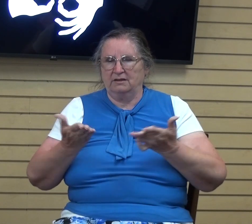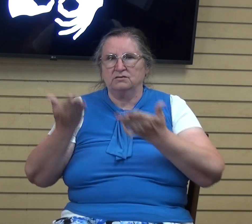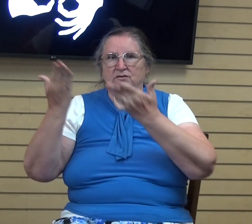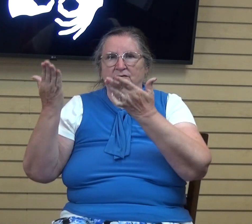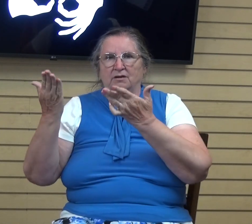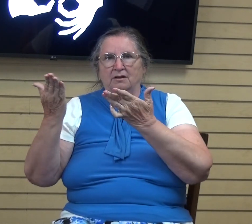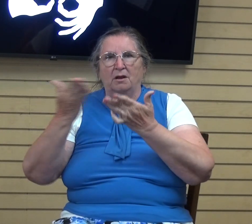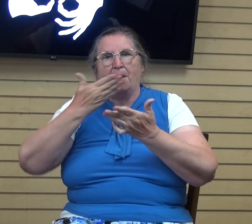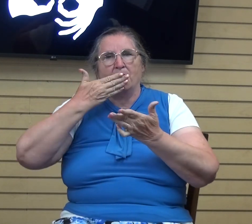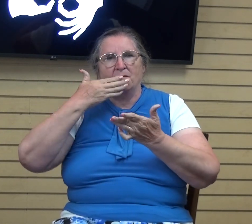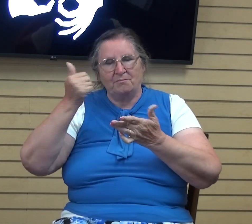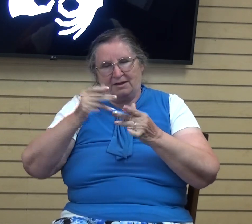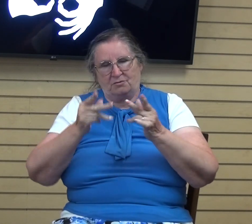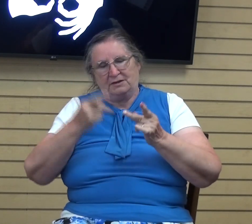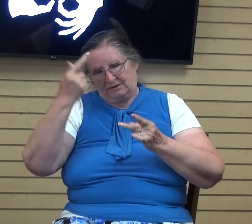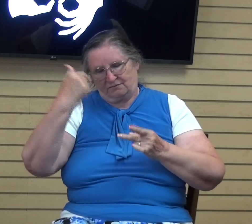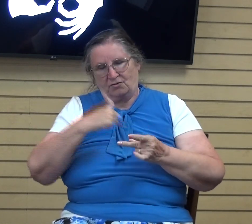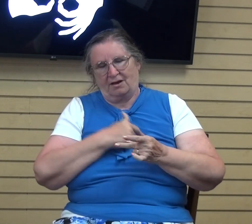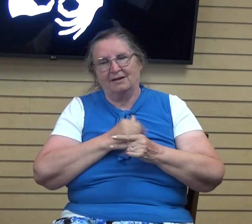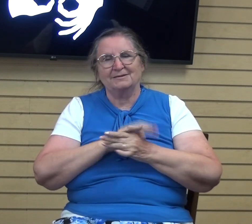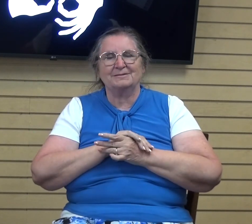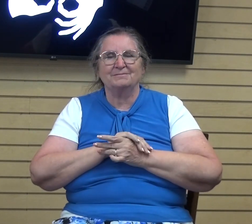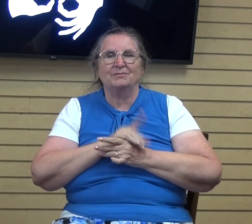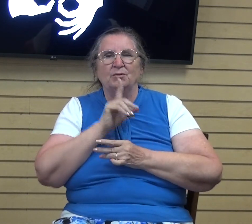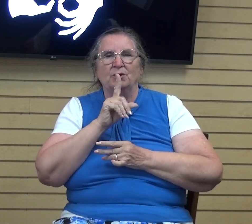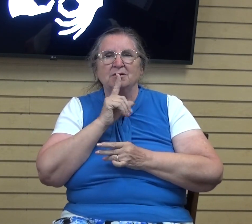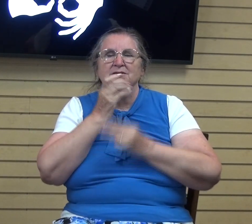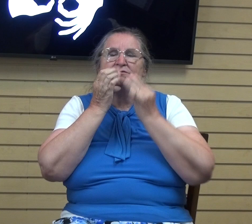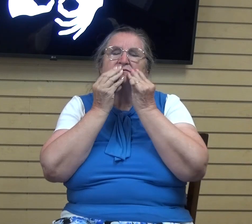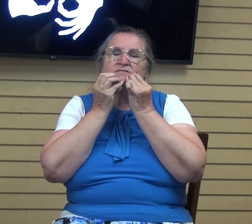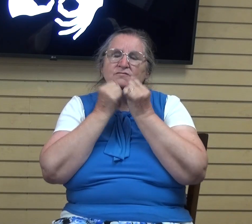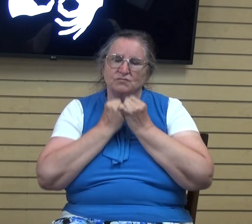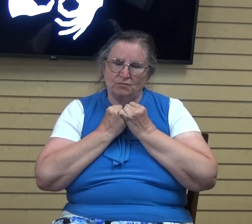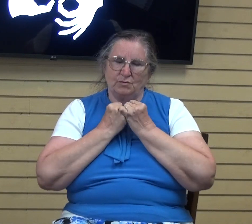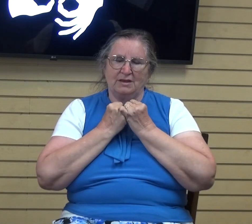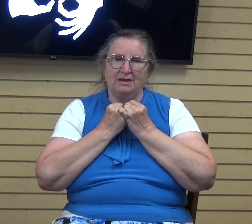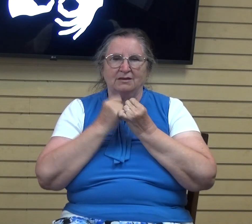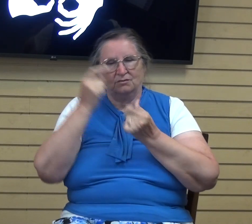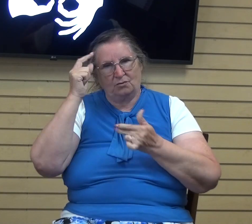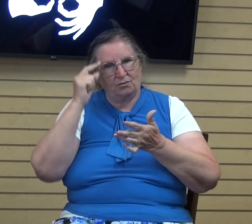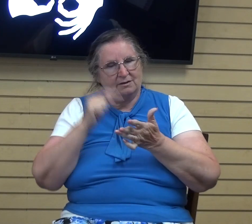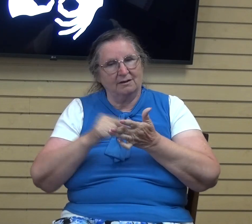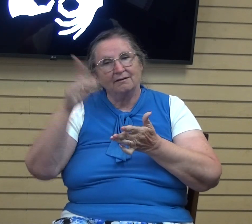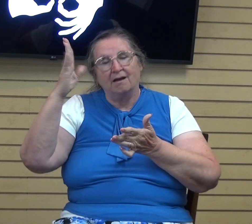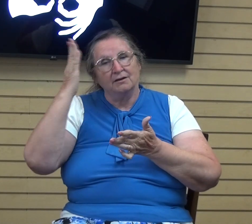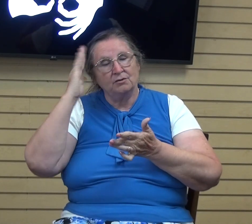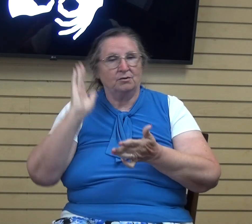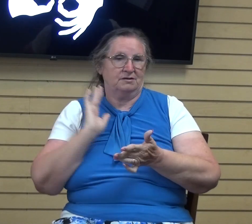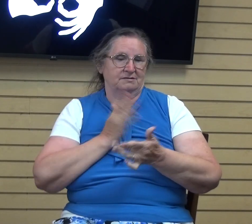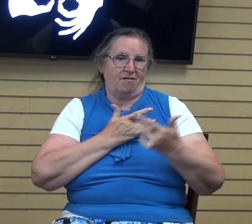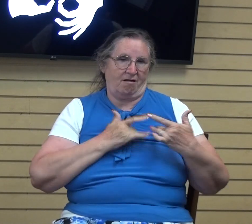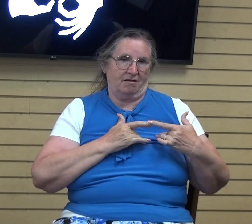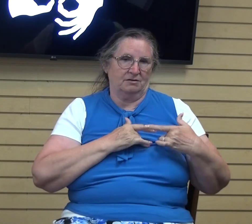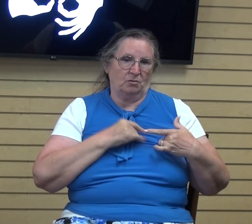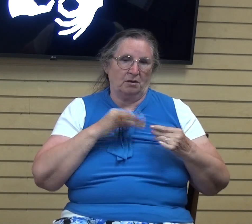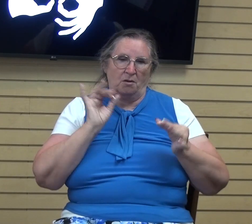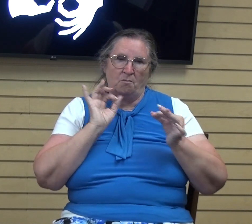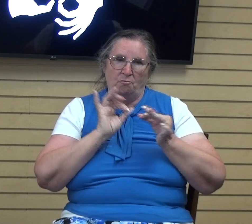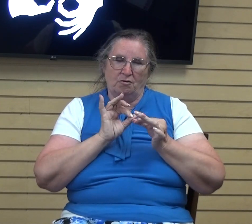place it is, you know? So, uh, and it's just sweet to recognize these things because God's already knows our heart and we can be perfectly honest. God, I'm, I'm